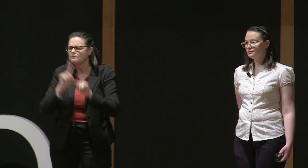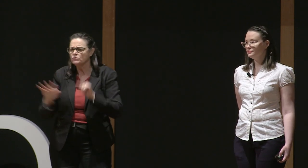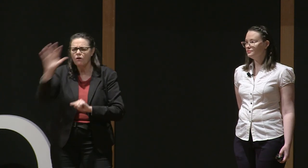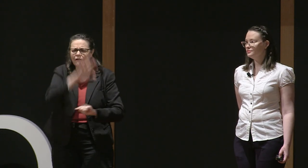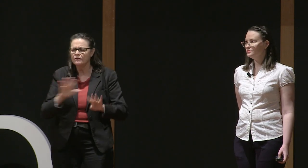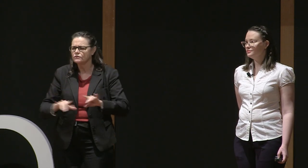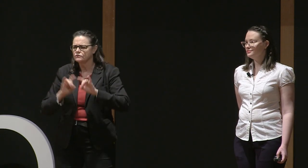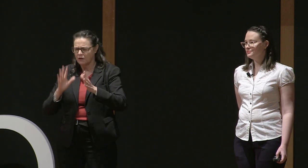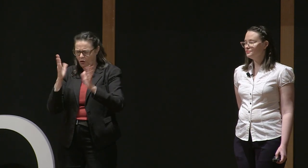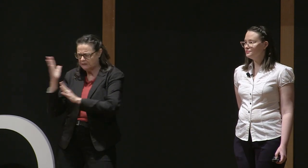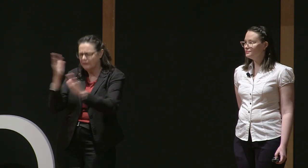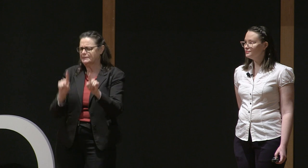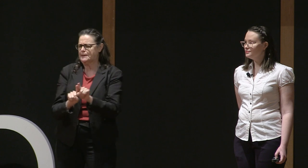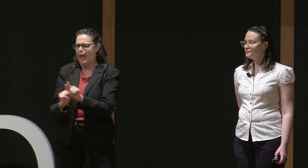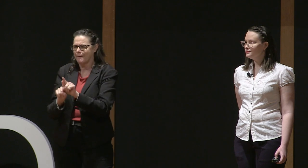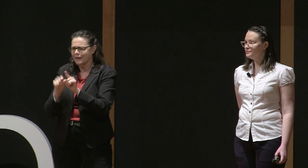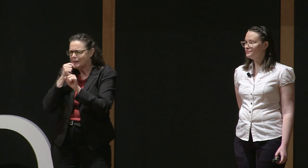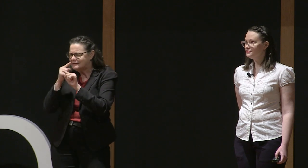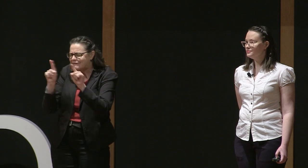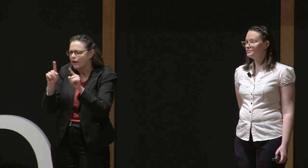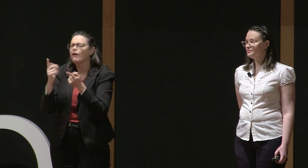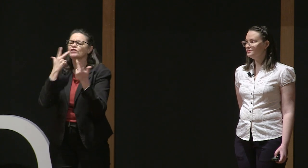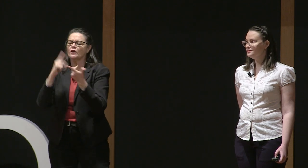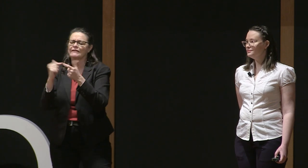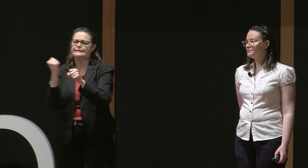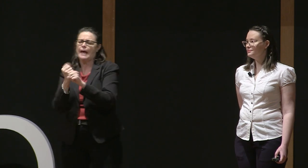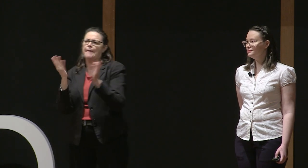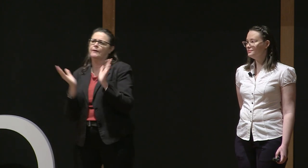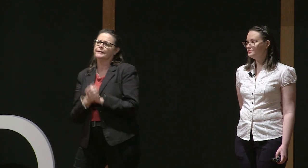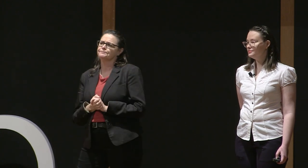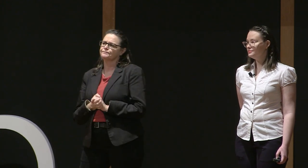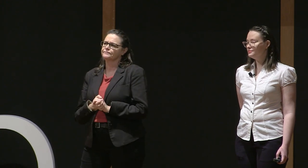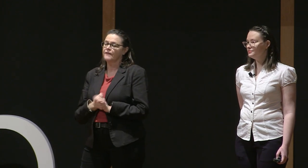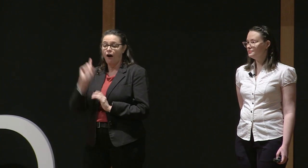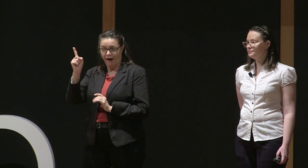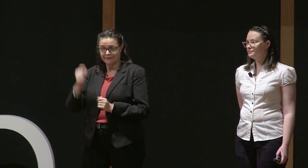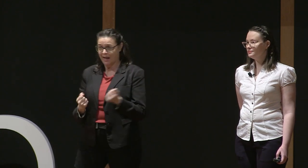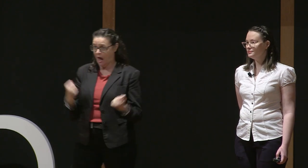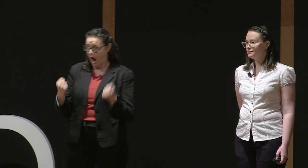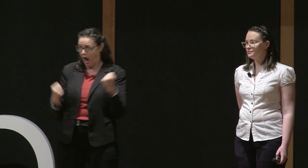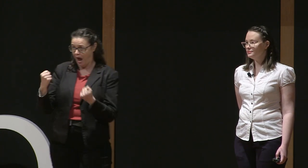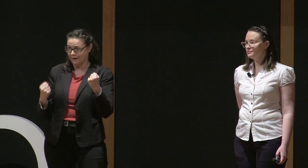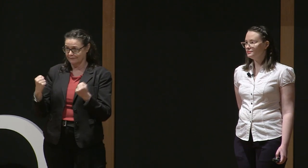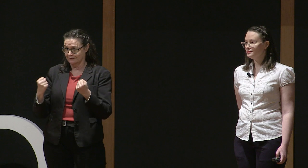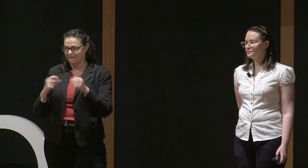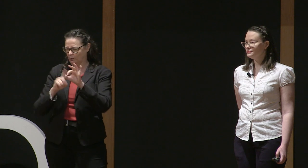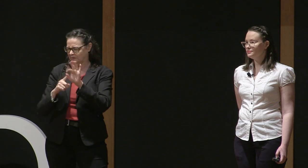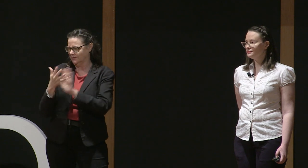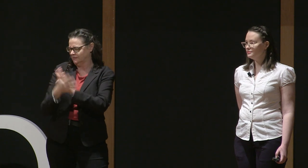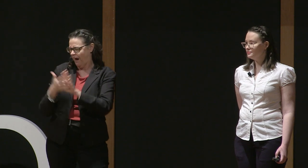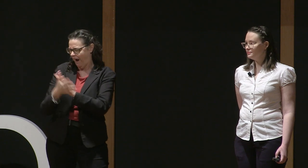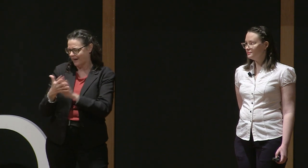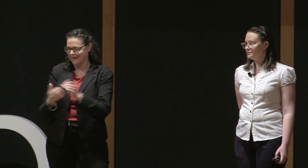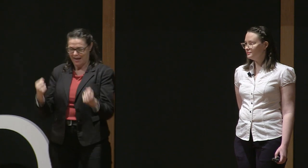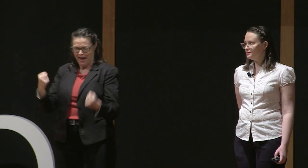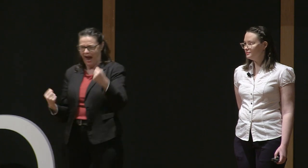Australia, they also have their own dialect. Having said that, there are commonalities and common signs throughout Australia. But to give you